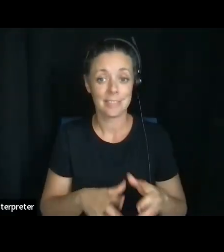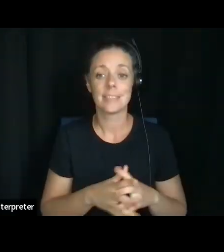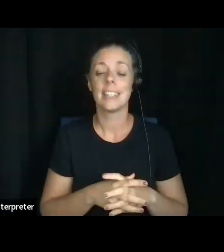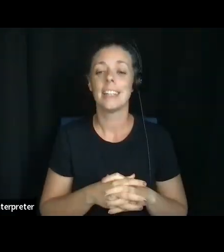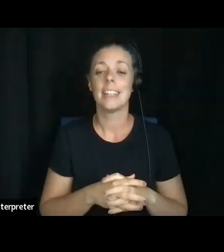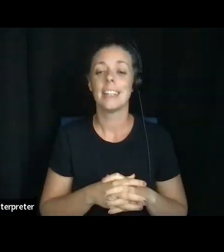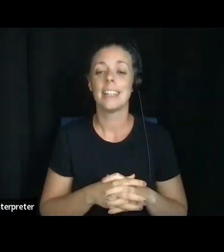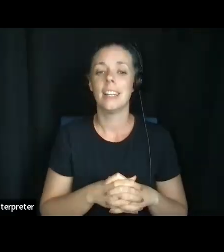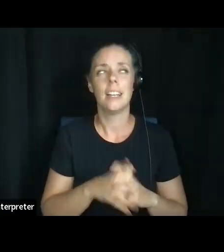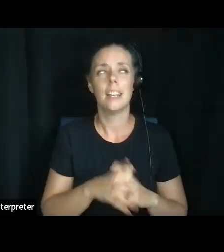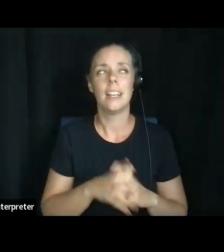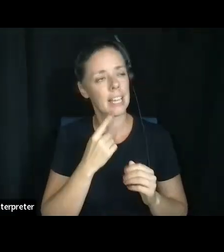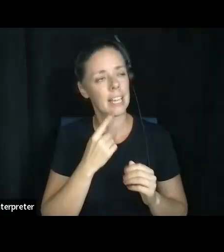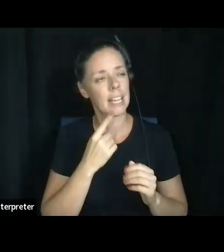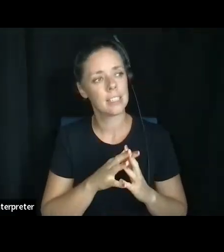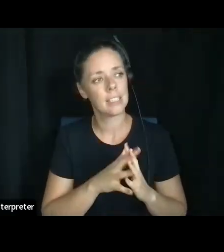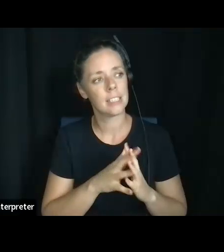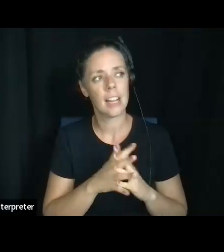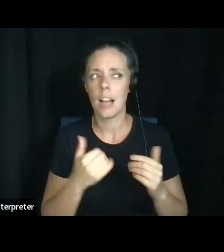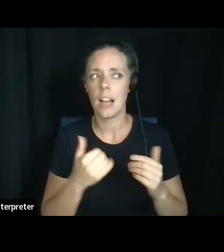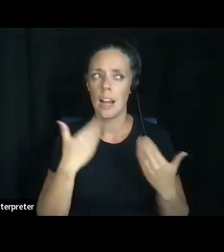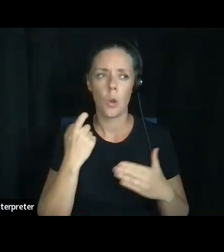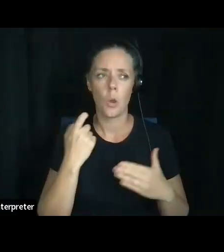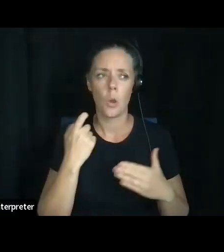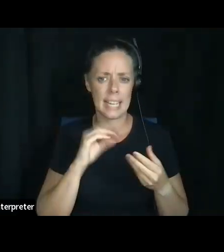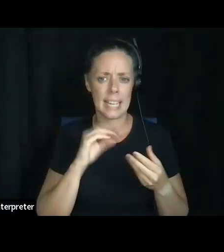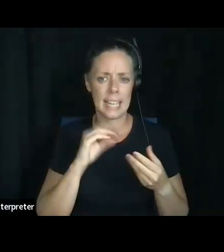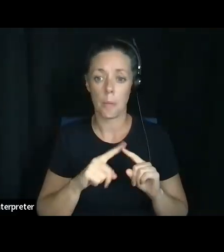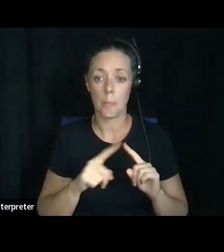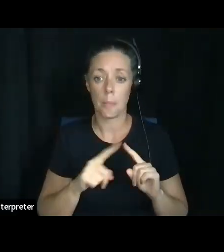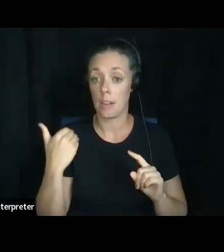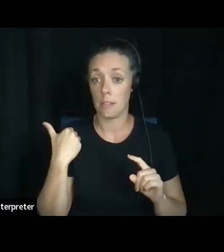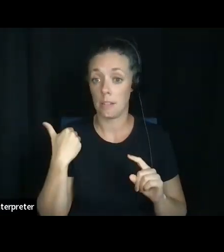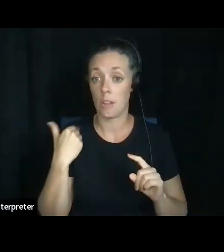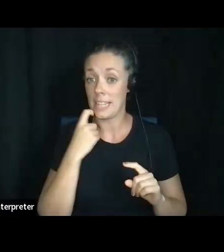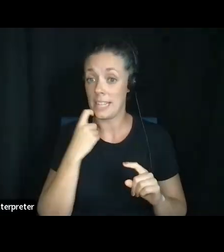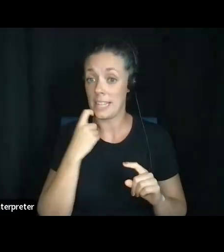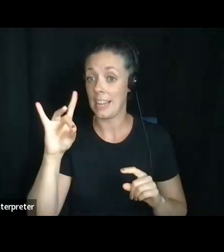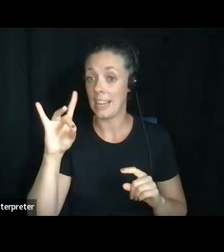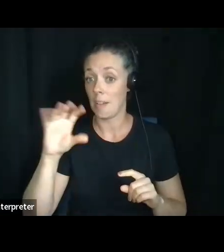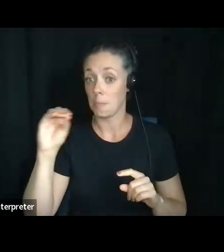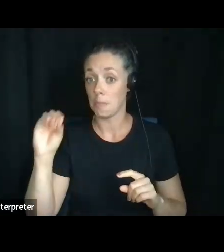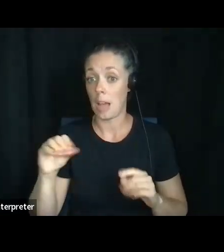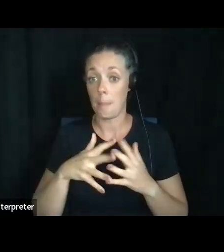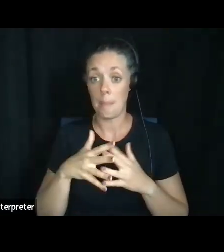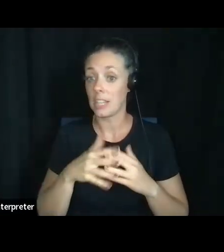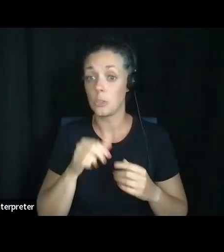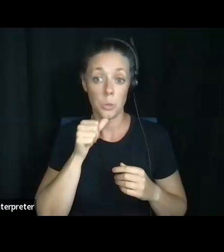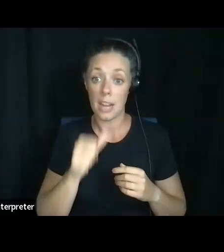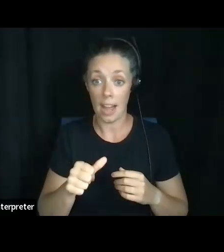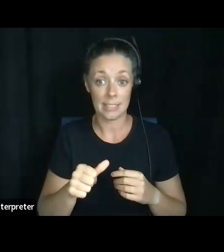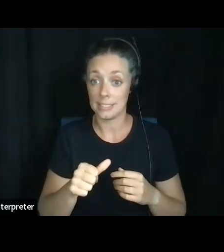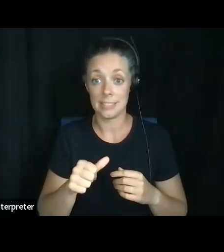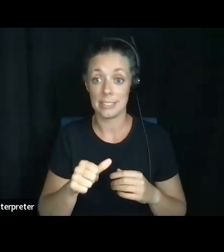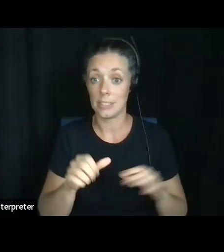that I don't know the recent statistics, but years ago it was 85% of Americans do not do this. Um,